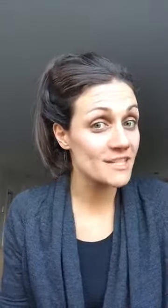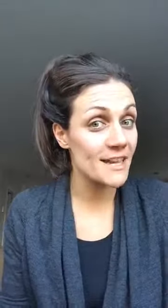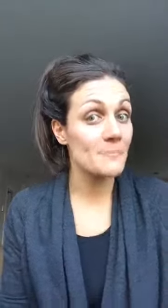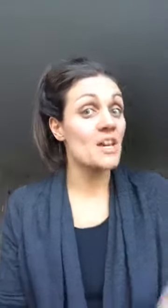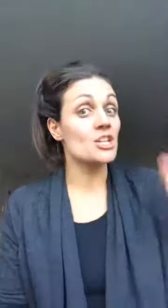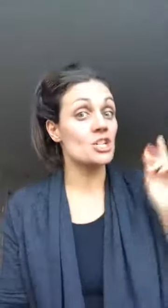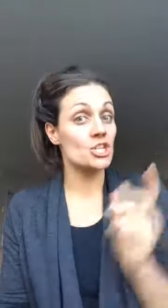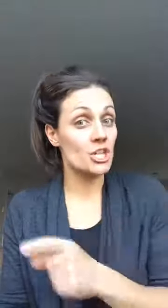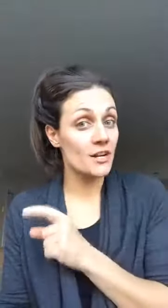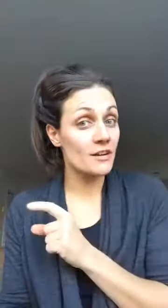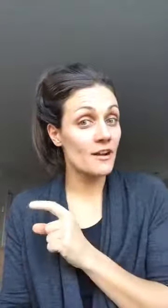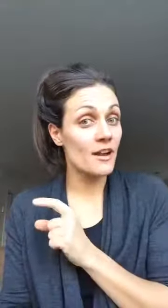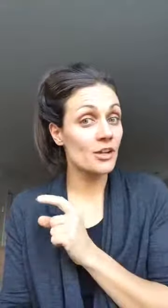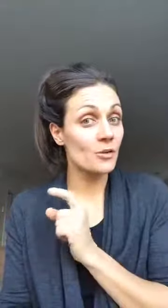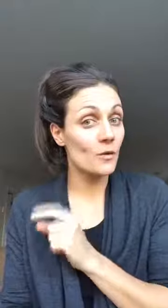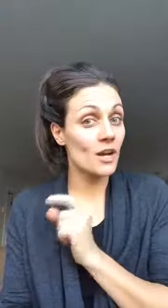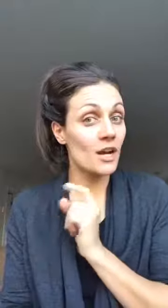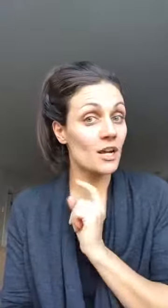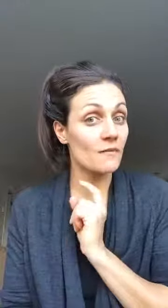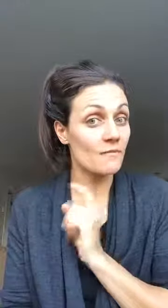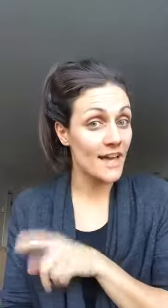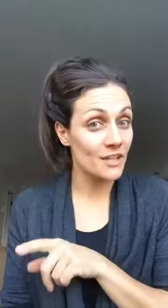step share your value